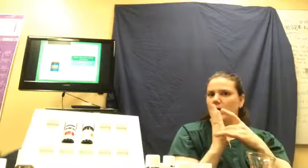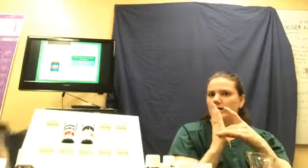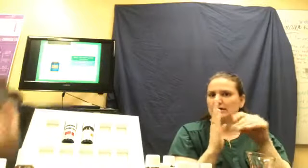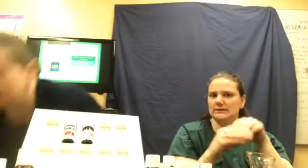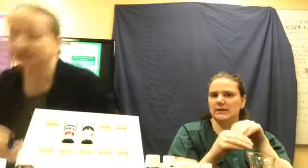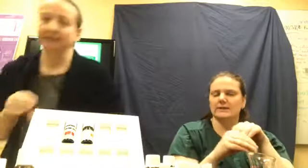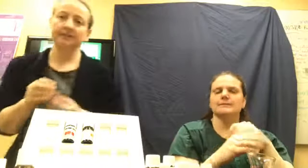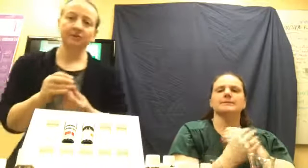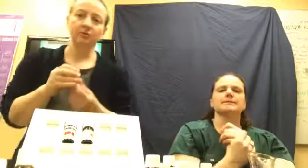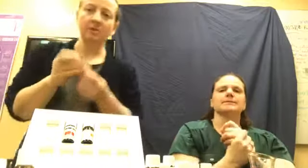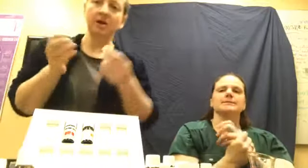And this cool ball.